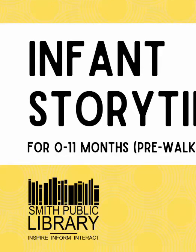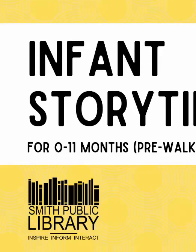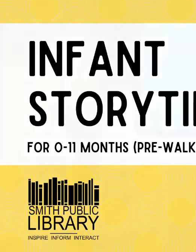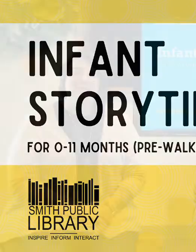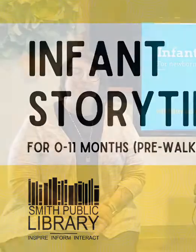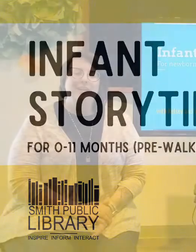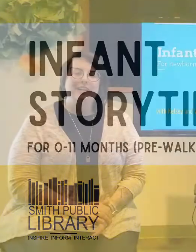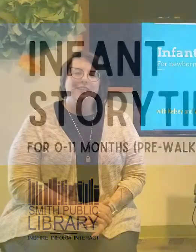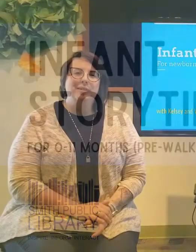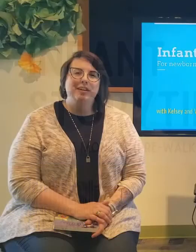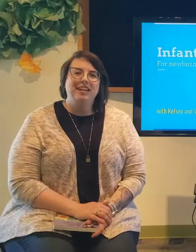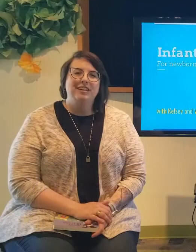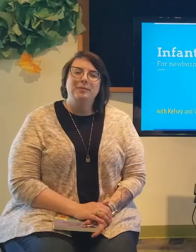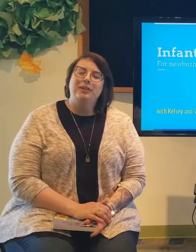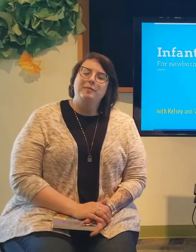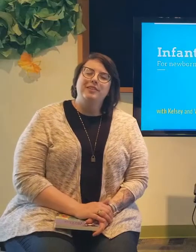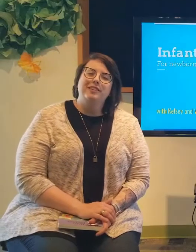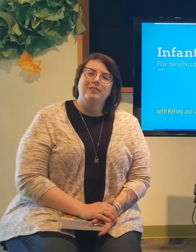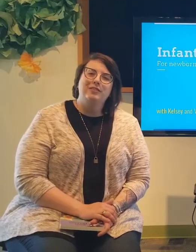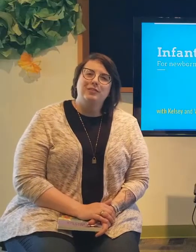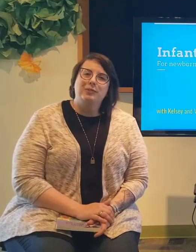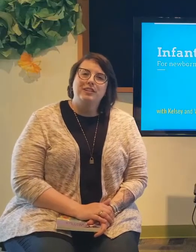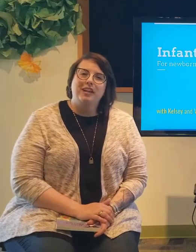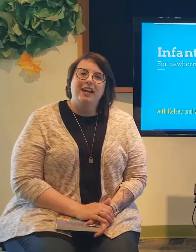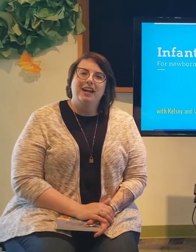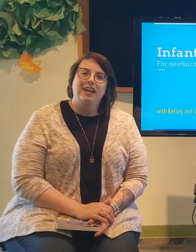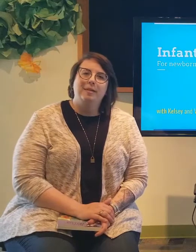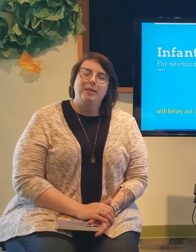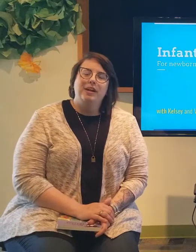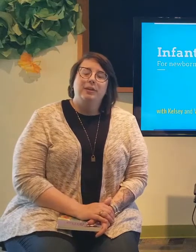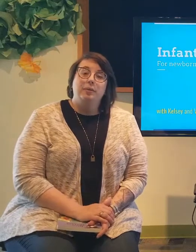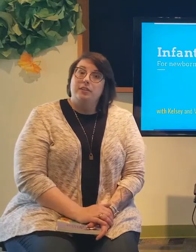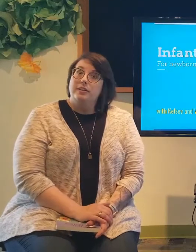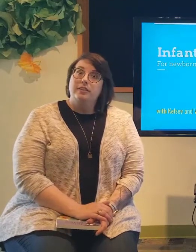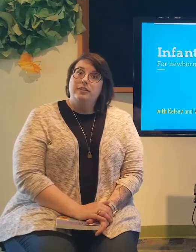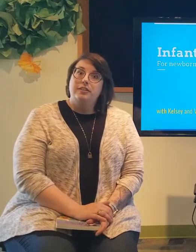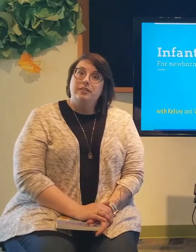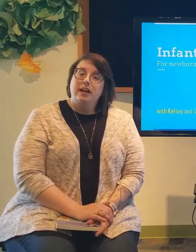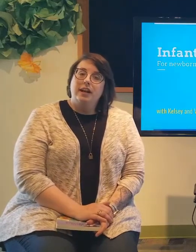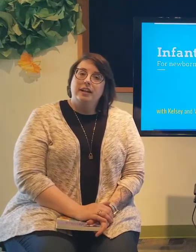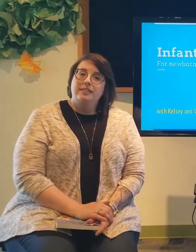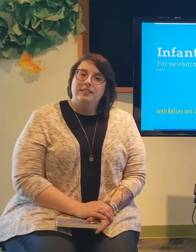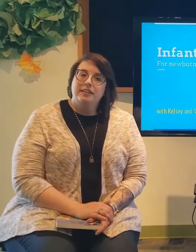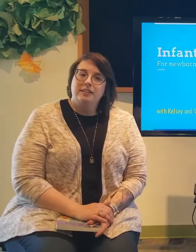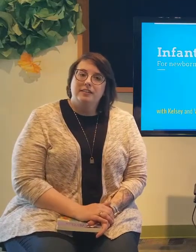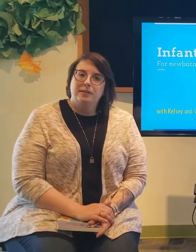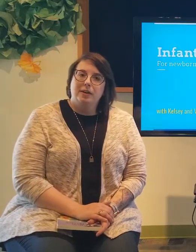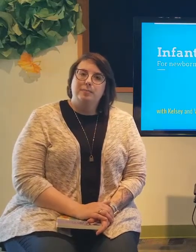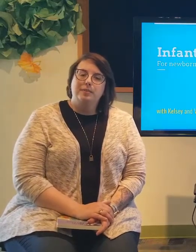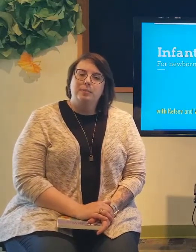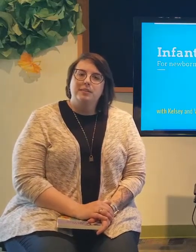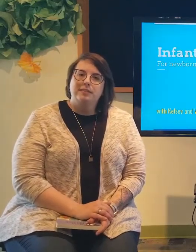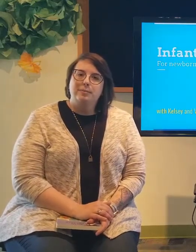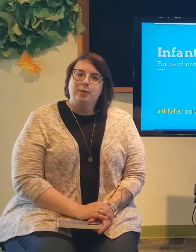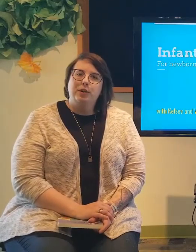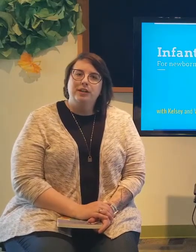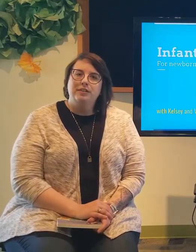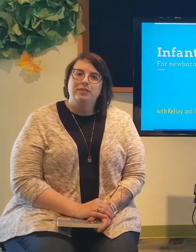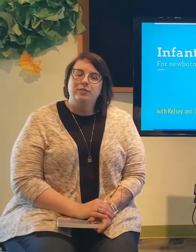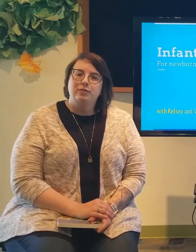Good morning everybody and welcome to Infant Storytime. We're excited to see you guys, excited that you're up this Wednesday morning to do